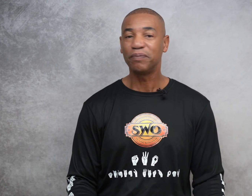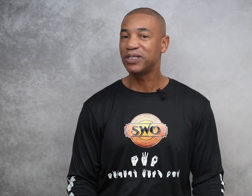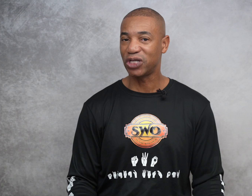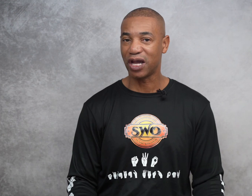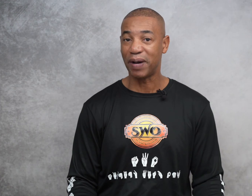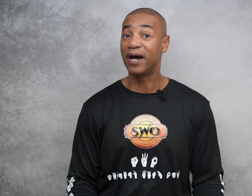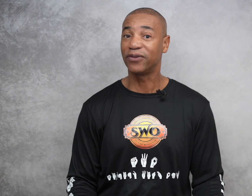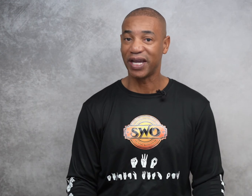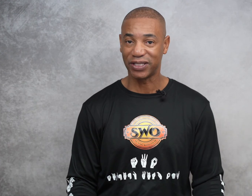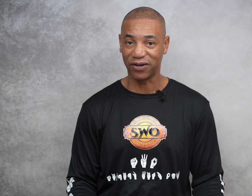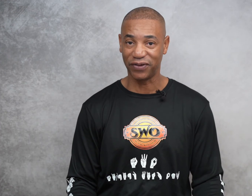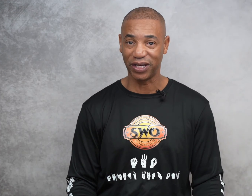please check out my other ASL videos.